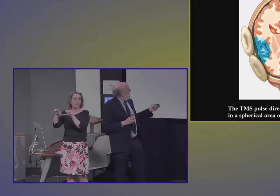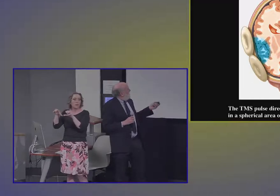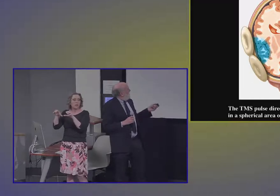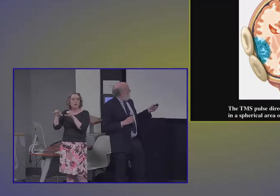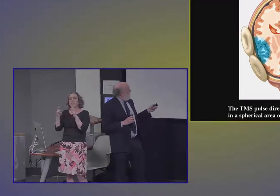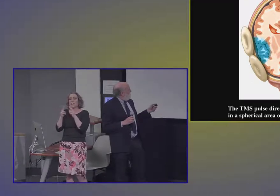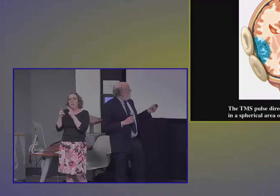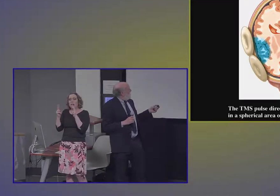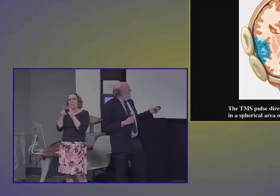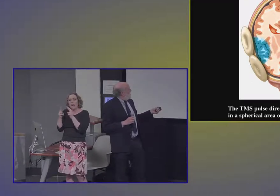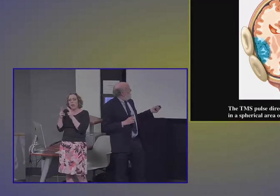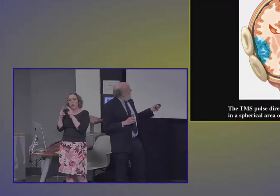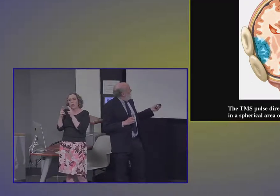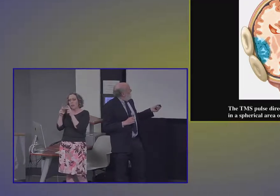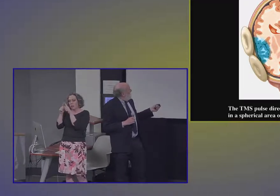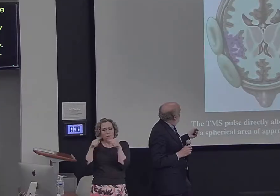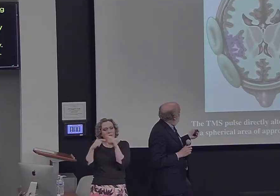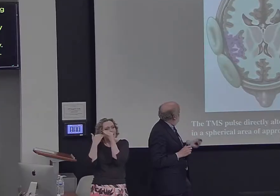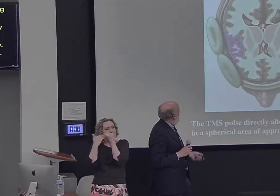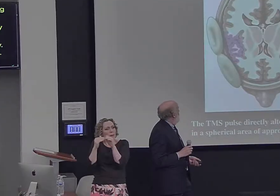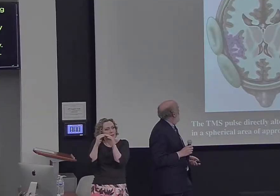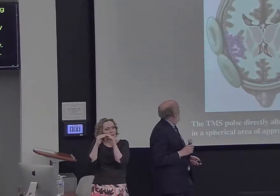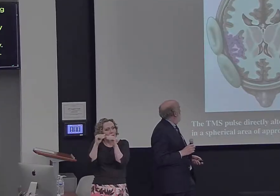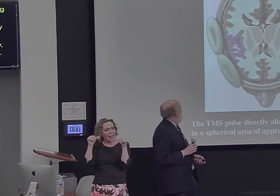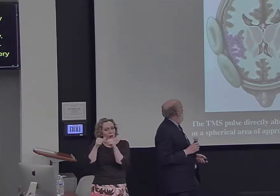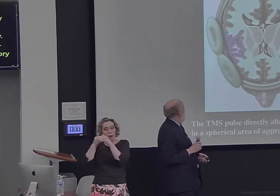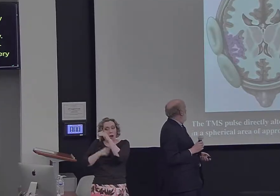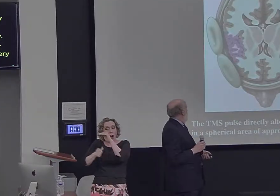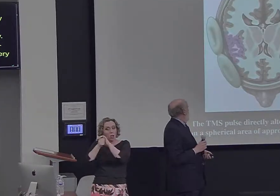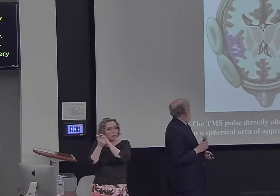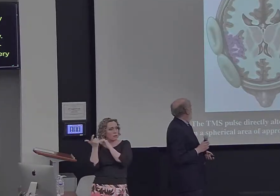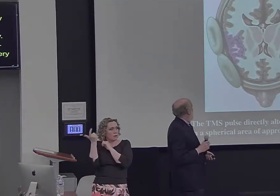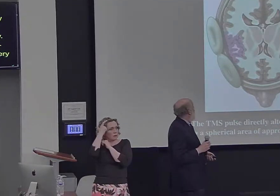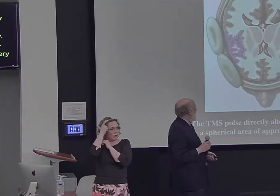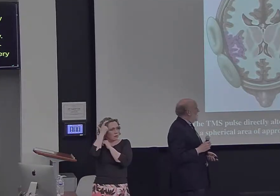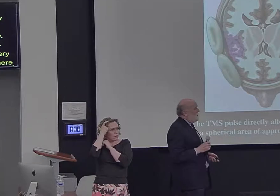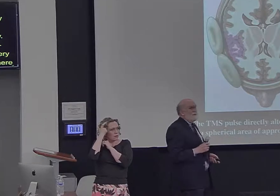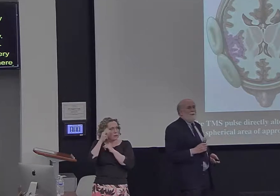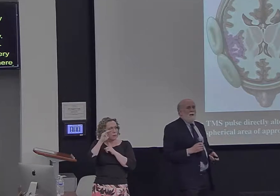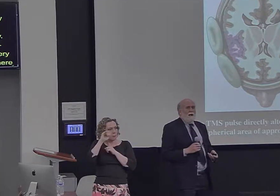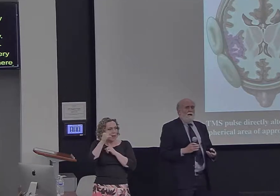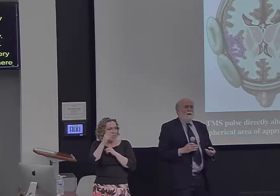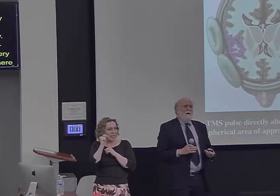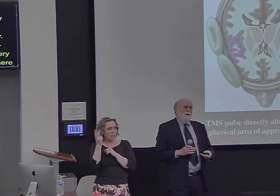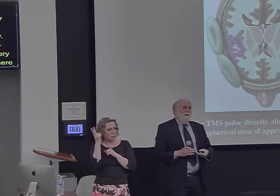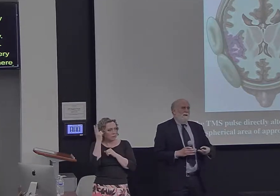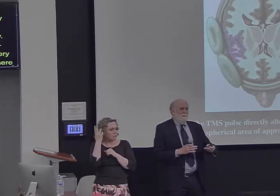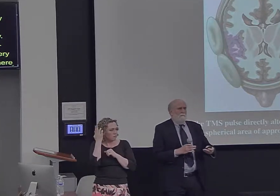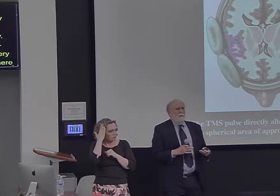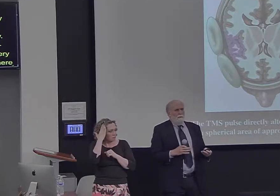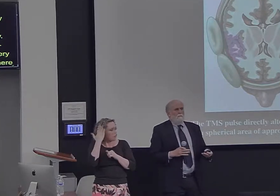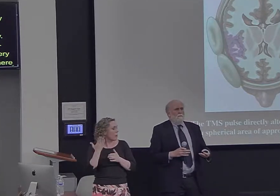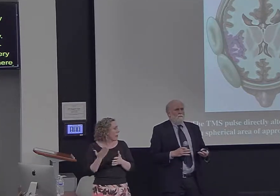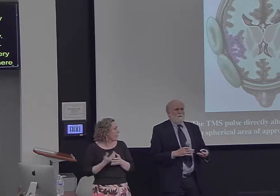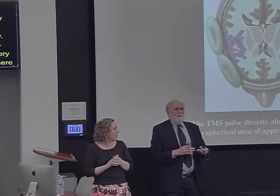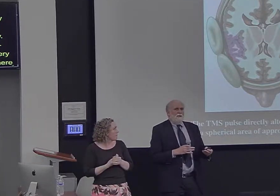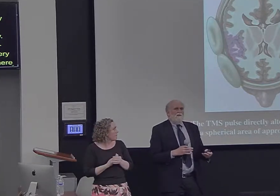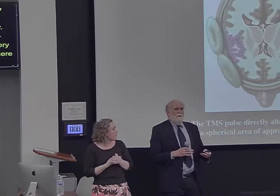restricted area beneath where the magnet is applied. And it persists for